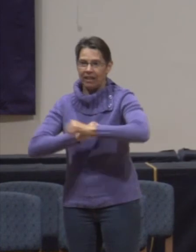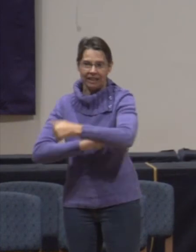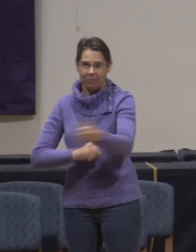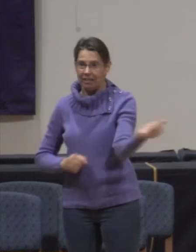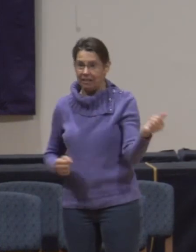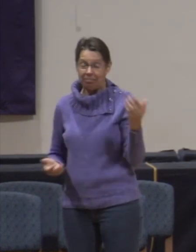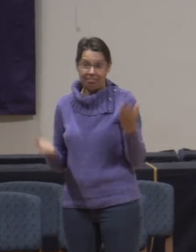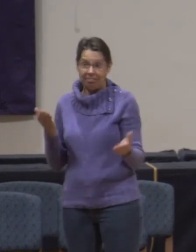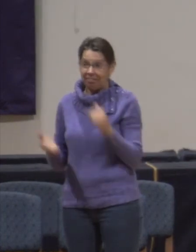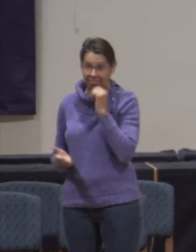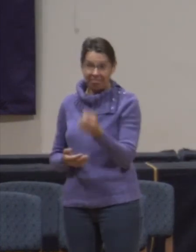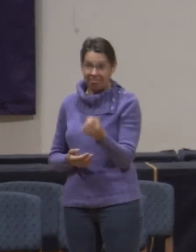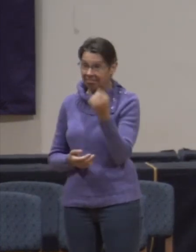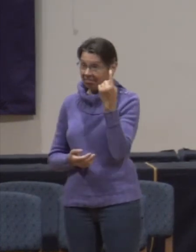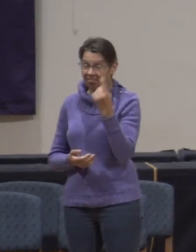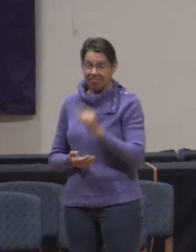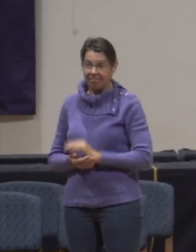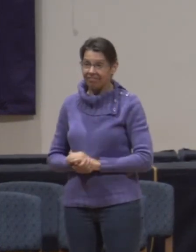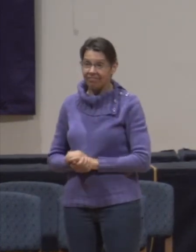safe?